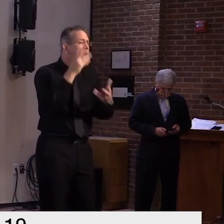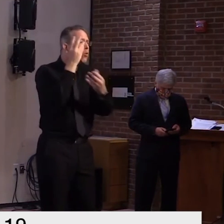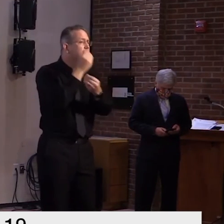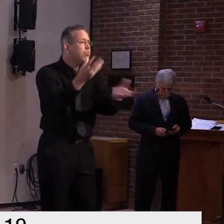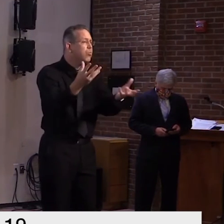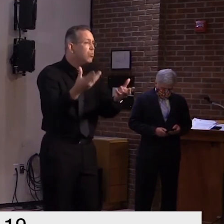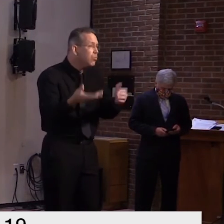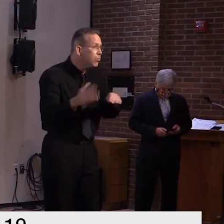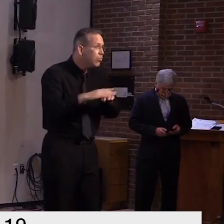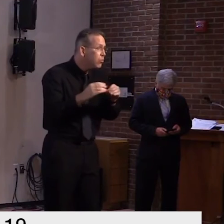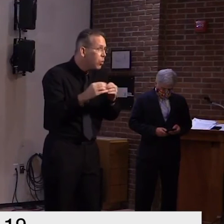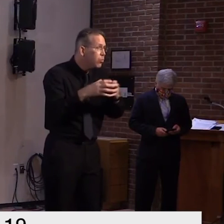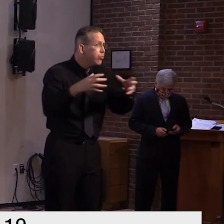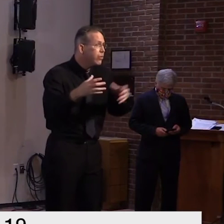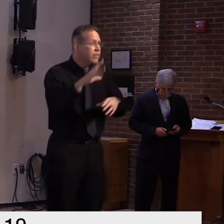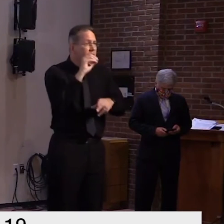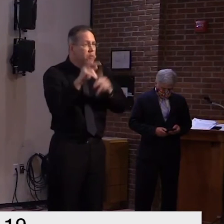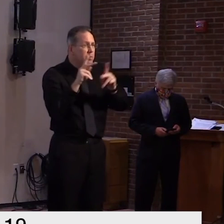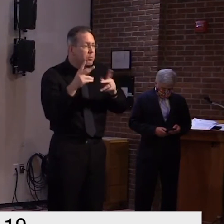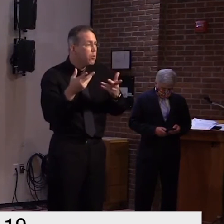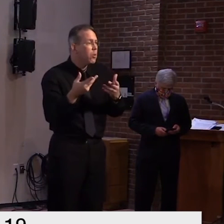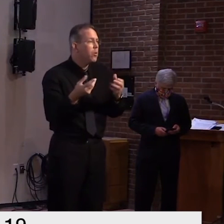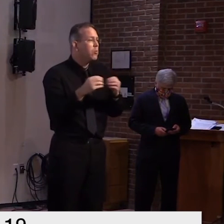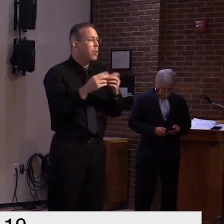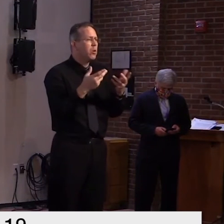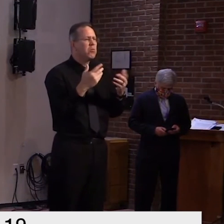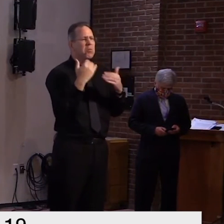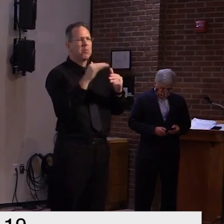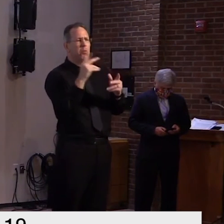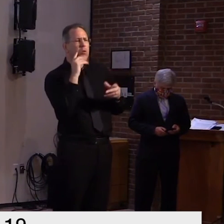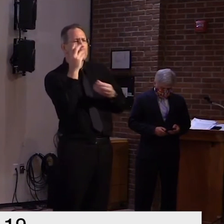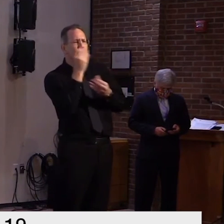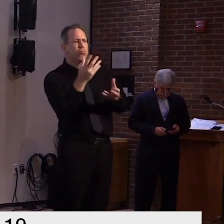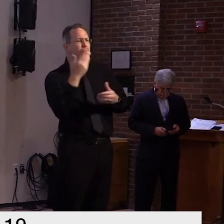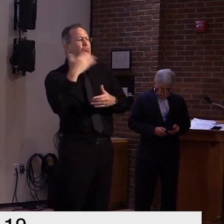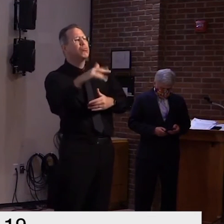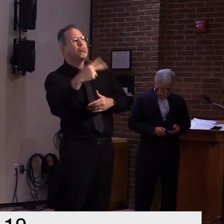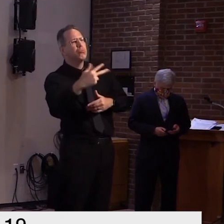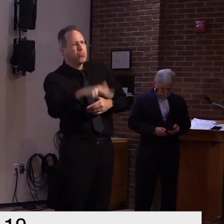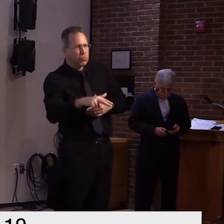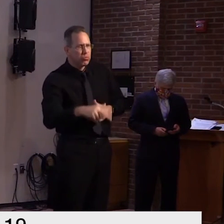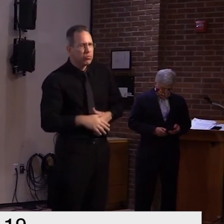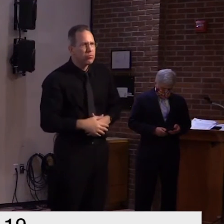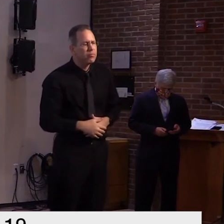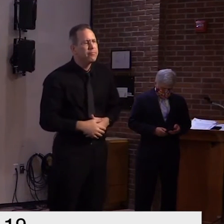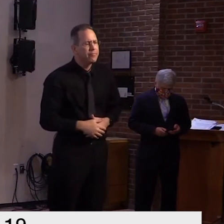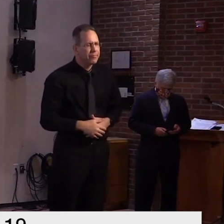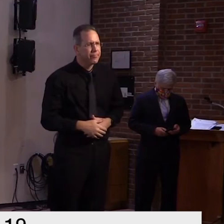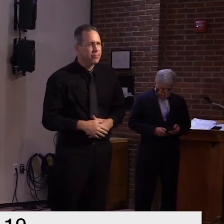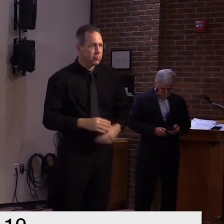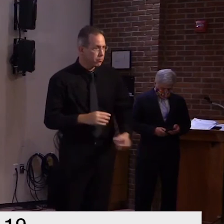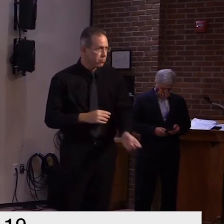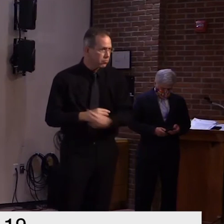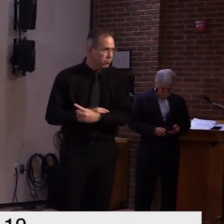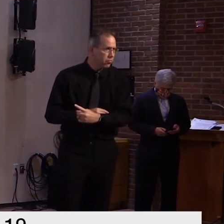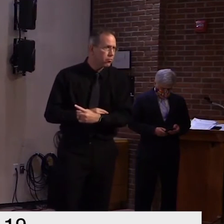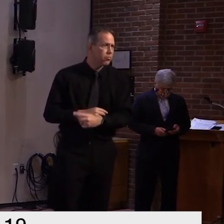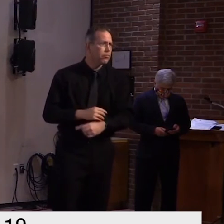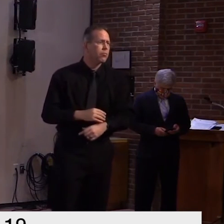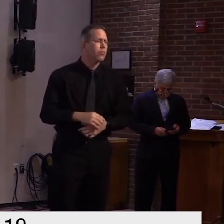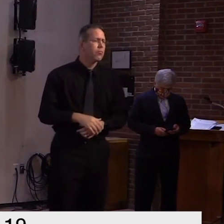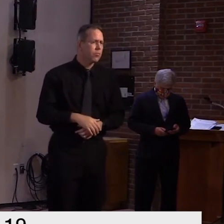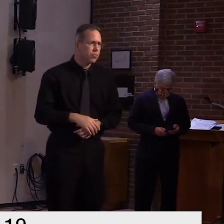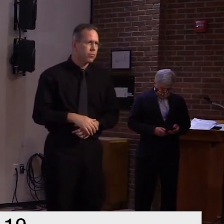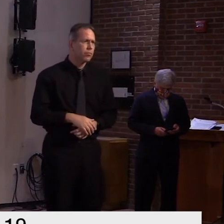gatherings okay so it's essentially safe to say that the 25 person gathering is not